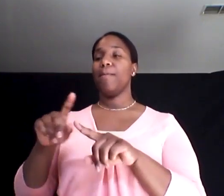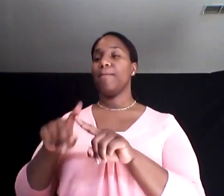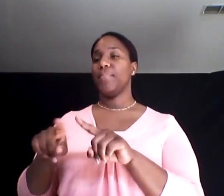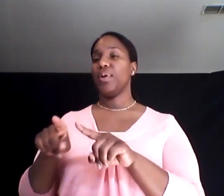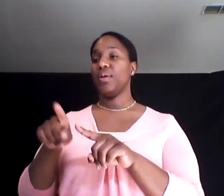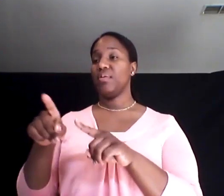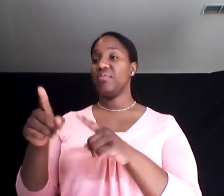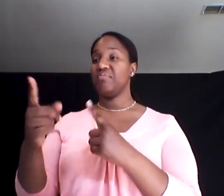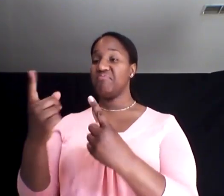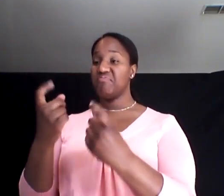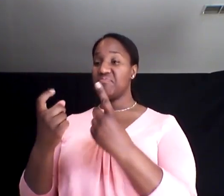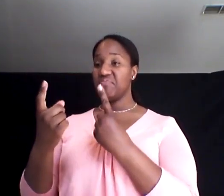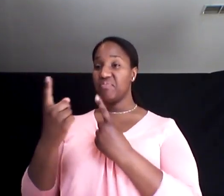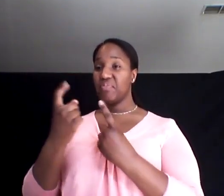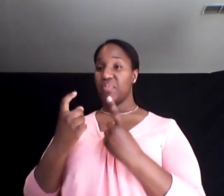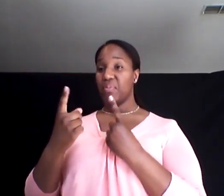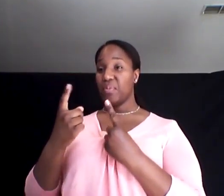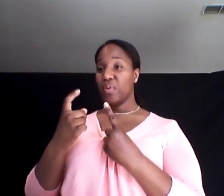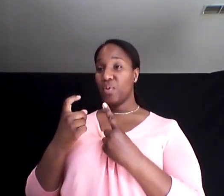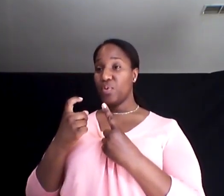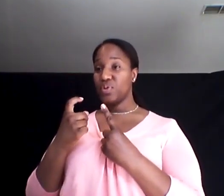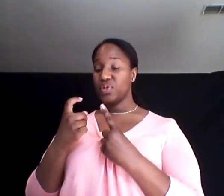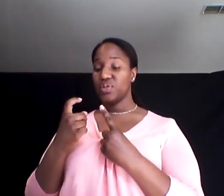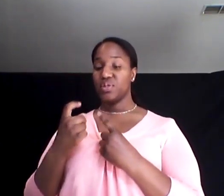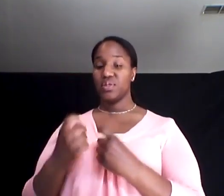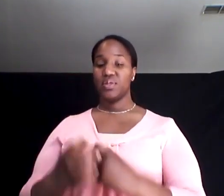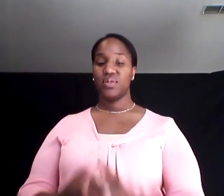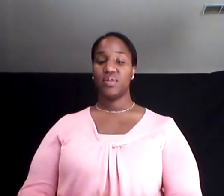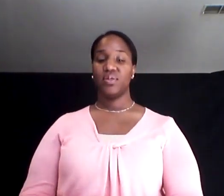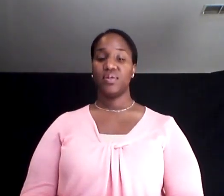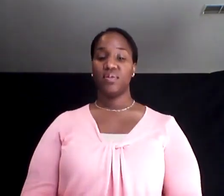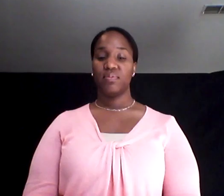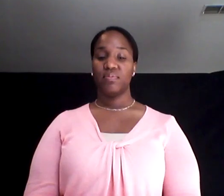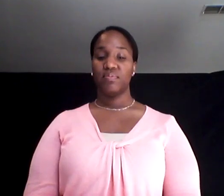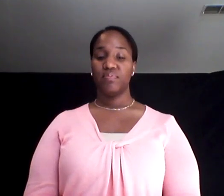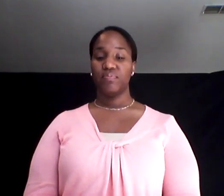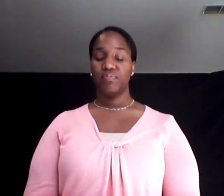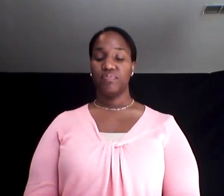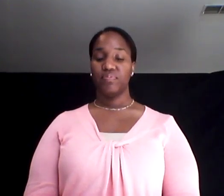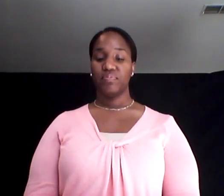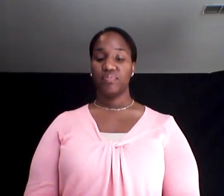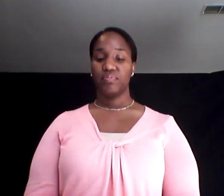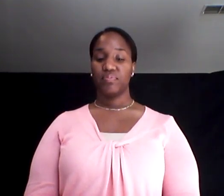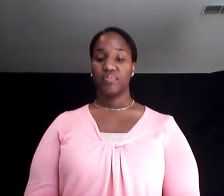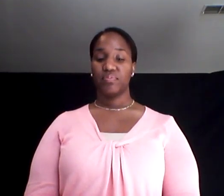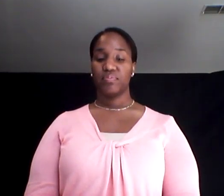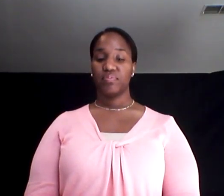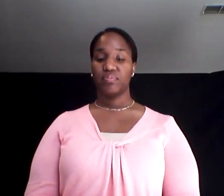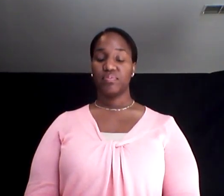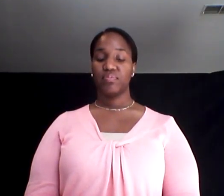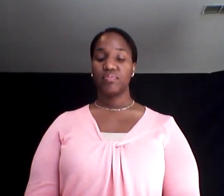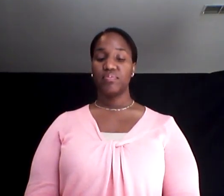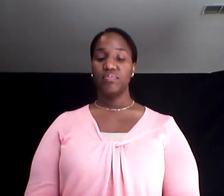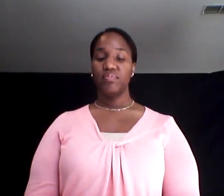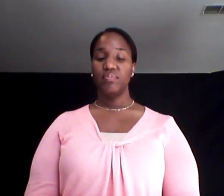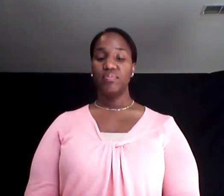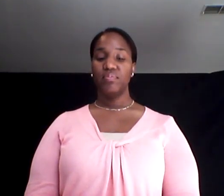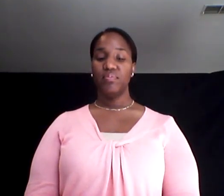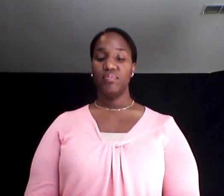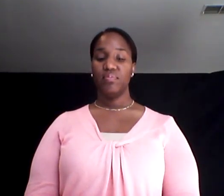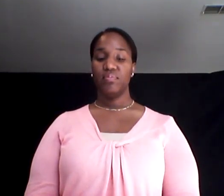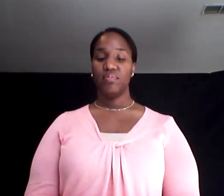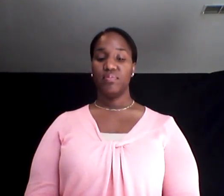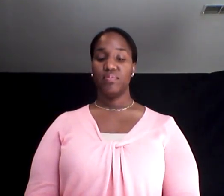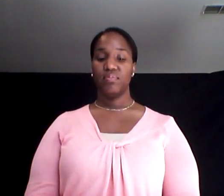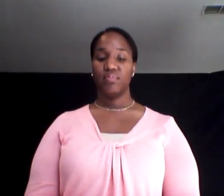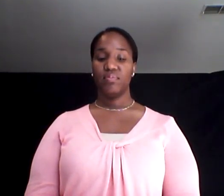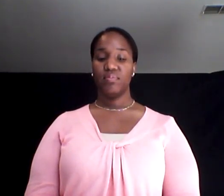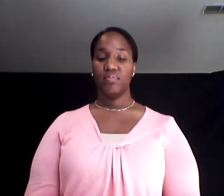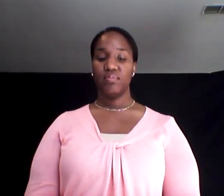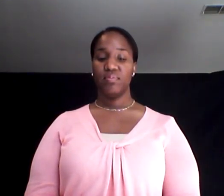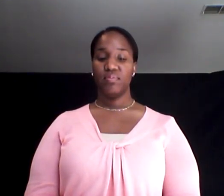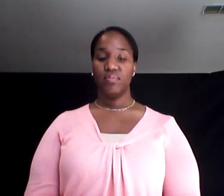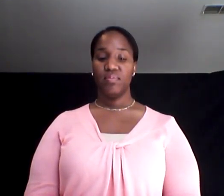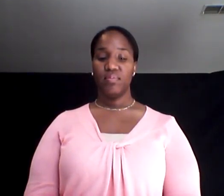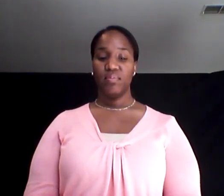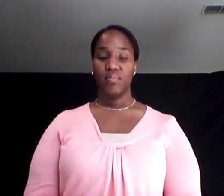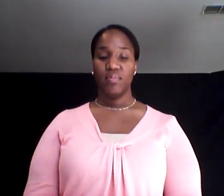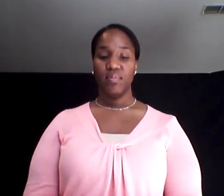goal. And I know that a lot of clients are frustrated when they find that someone else is getting something and that they can't get something